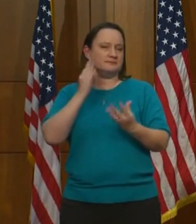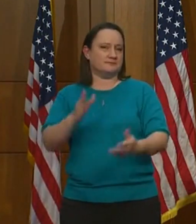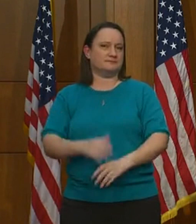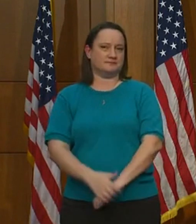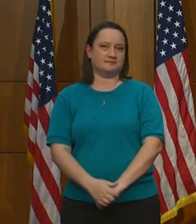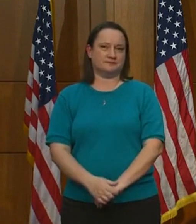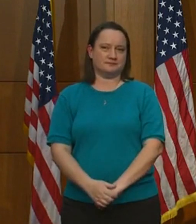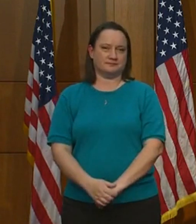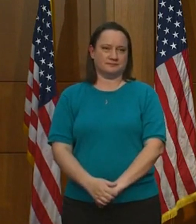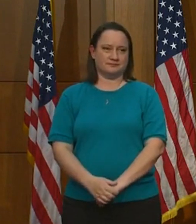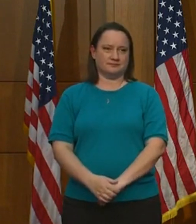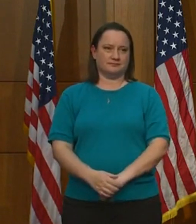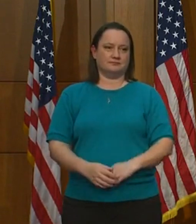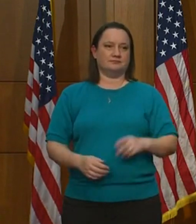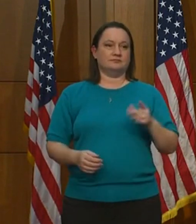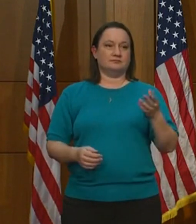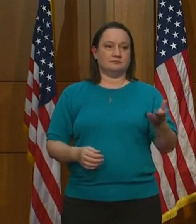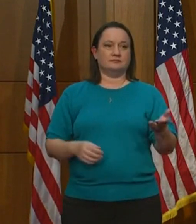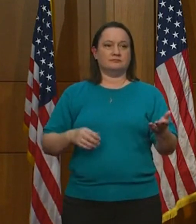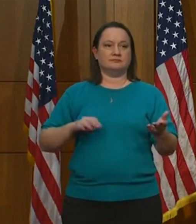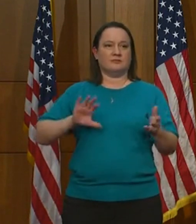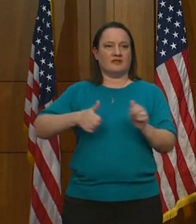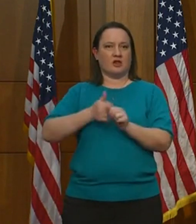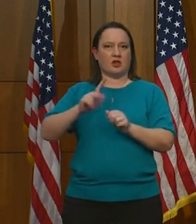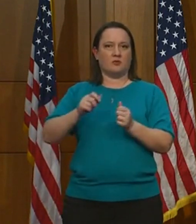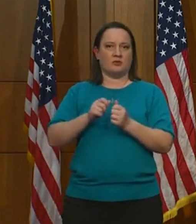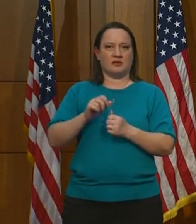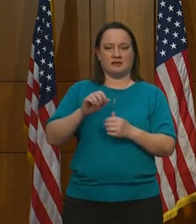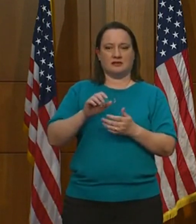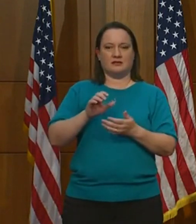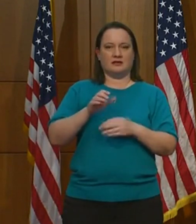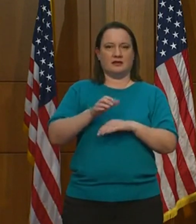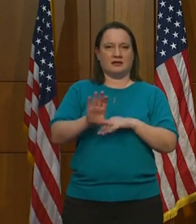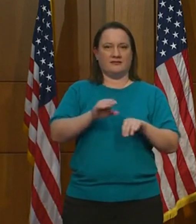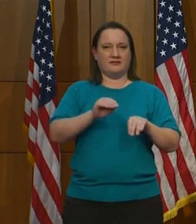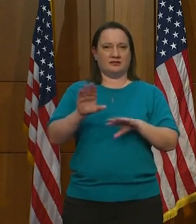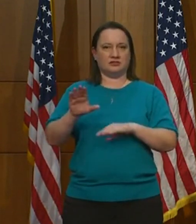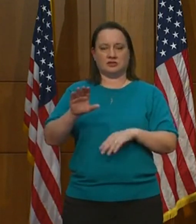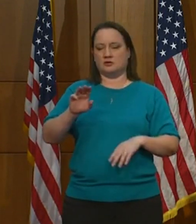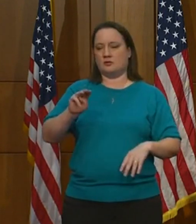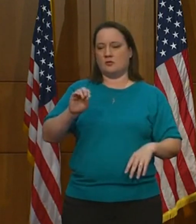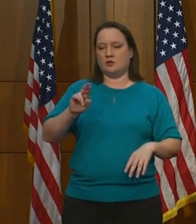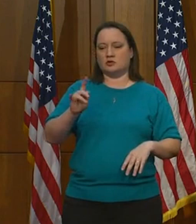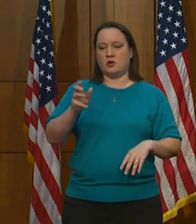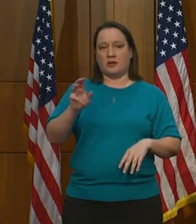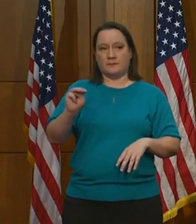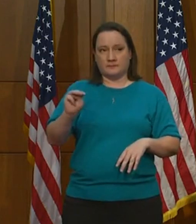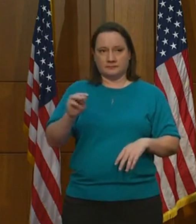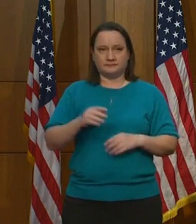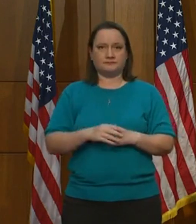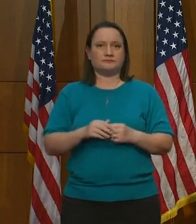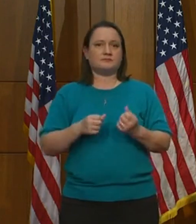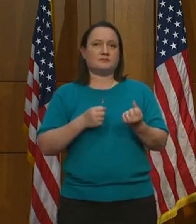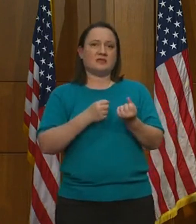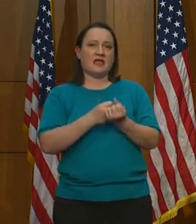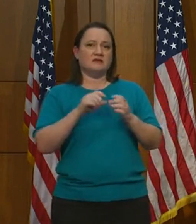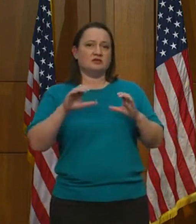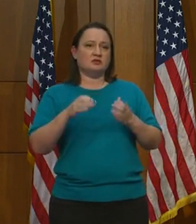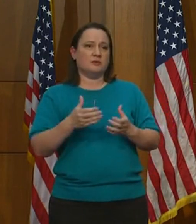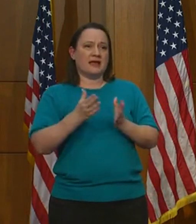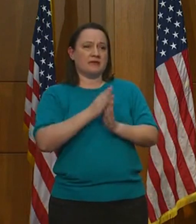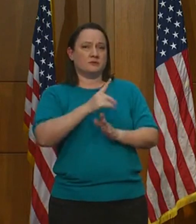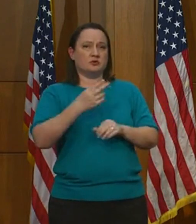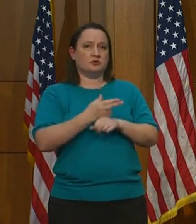Yeah. Just following up on the eviction moratorium one more time, advocacy groups have been asking you to use your executive